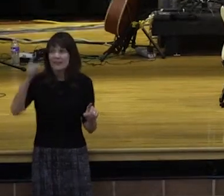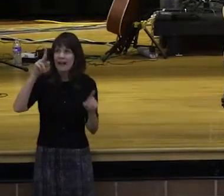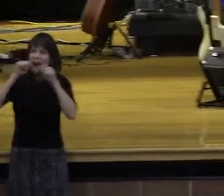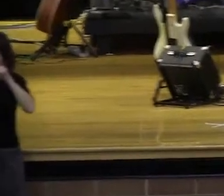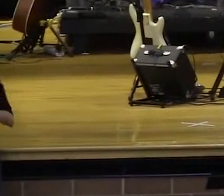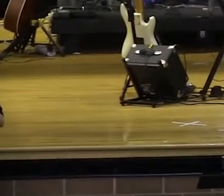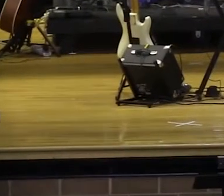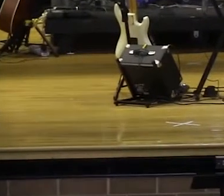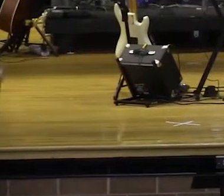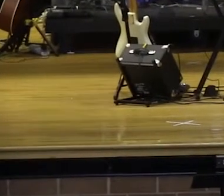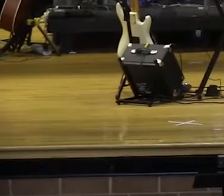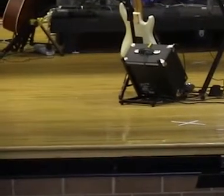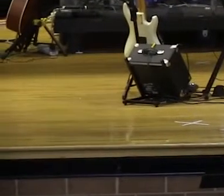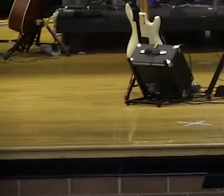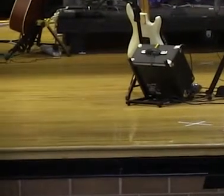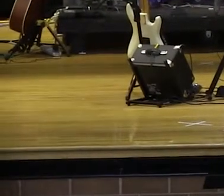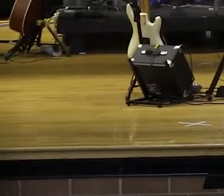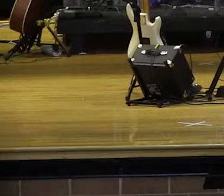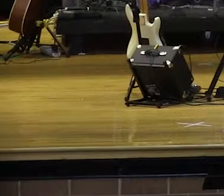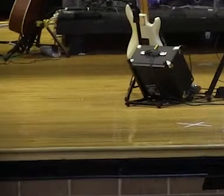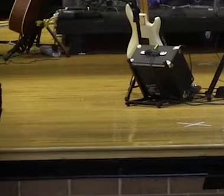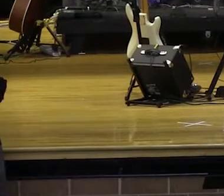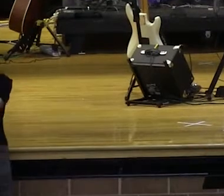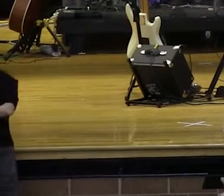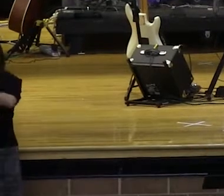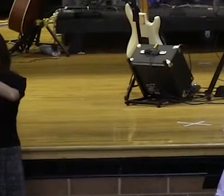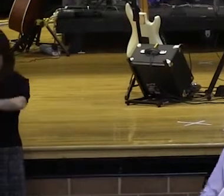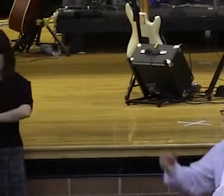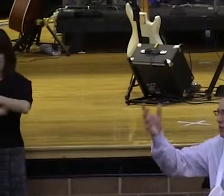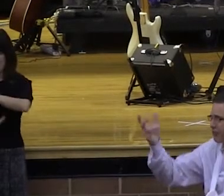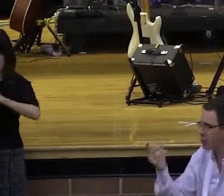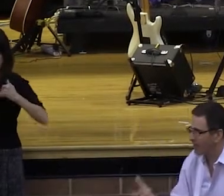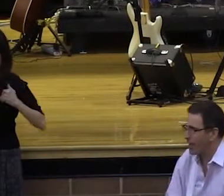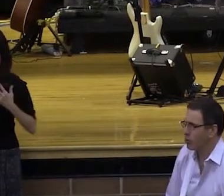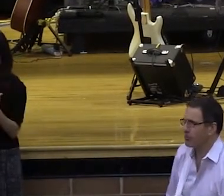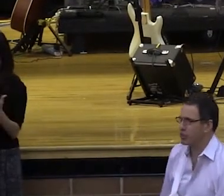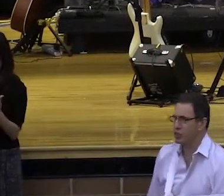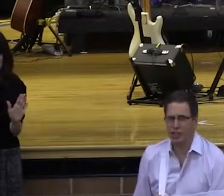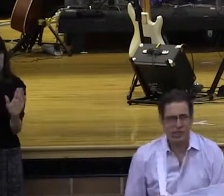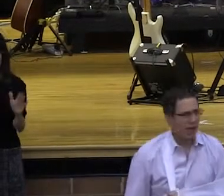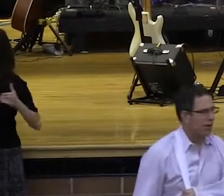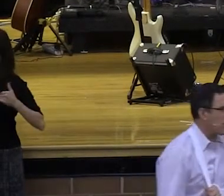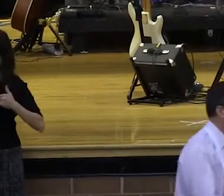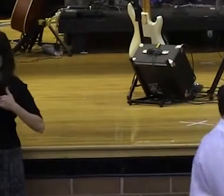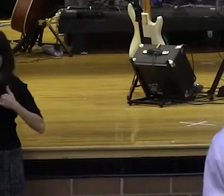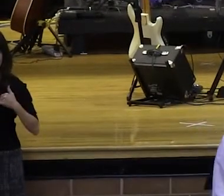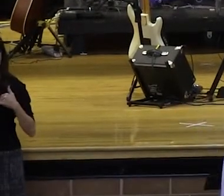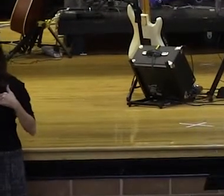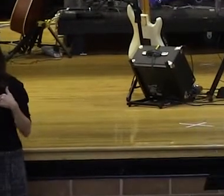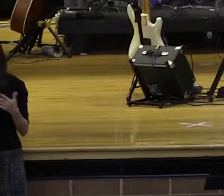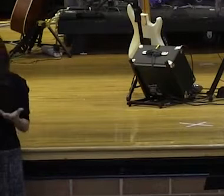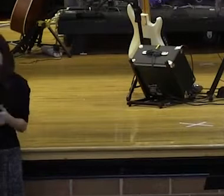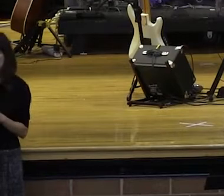gold. Back in the day, for many people, their wealth was their seed. Their wealth was the fruit that came off of their trees. Their wealth